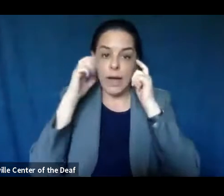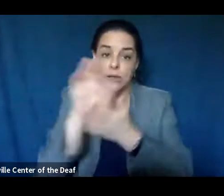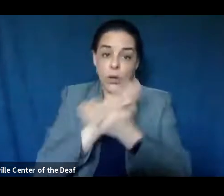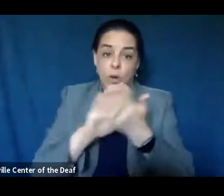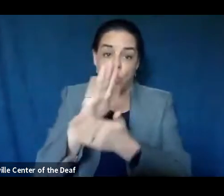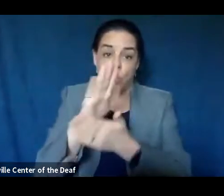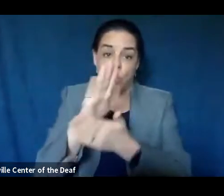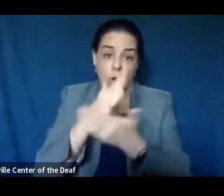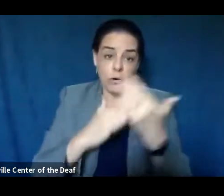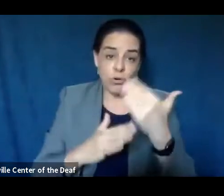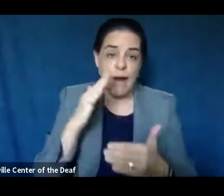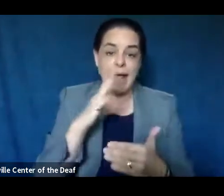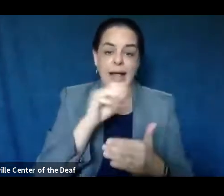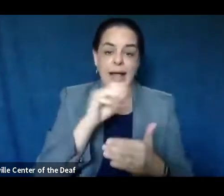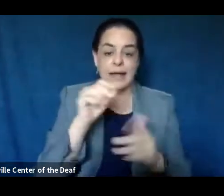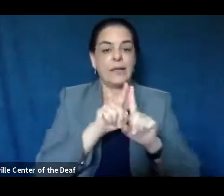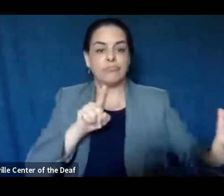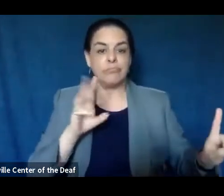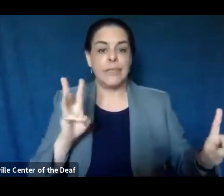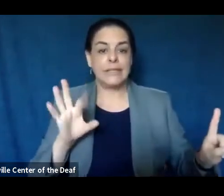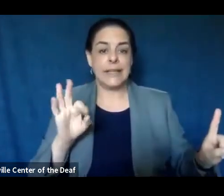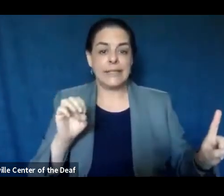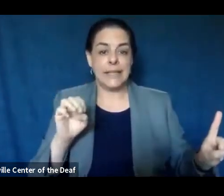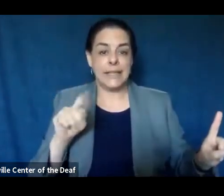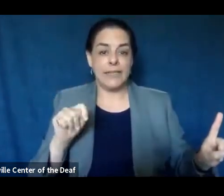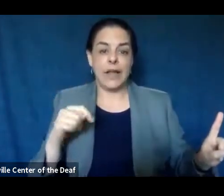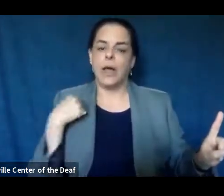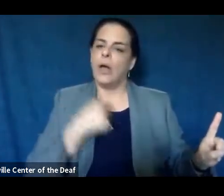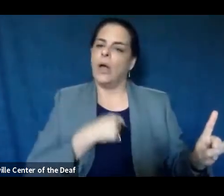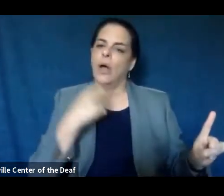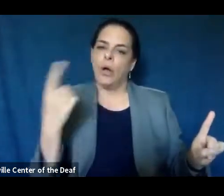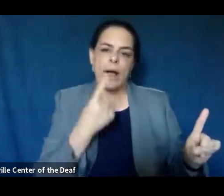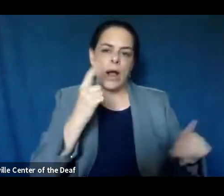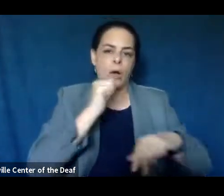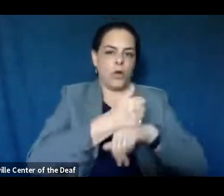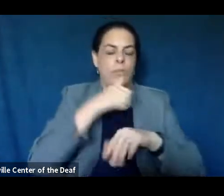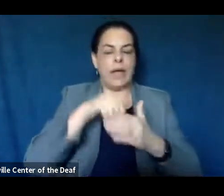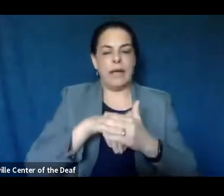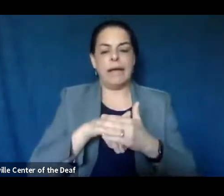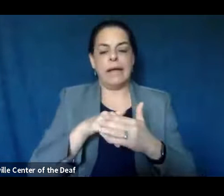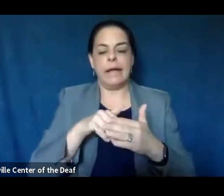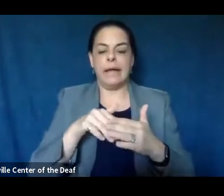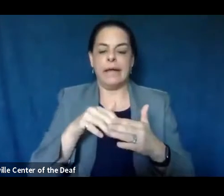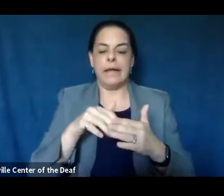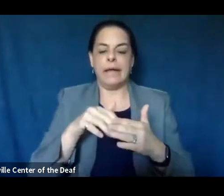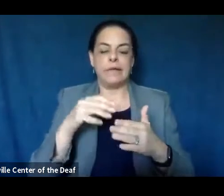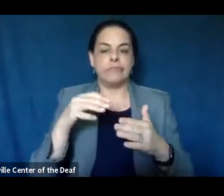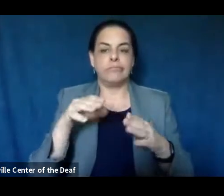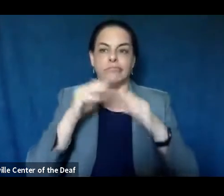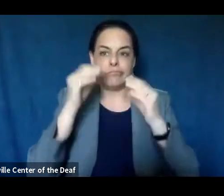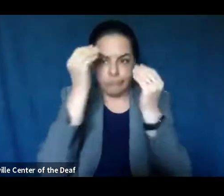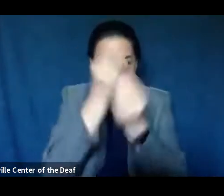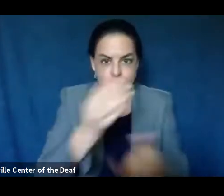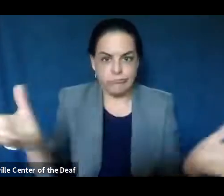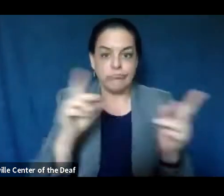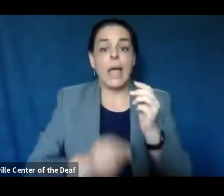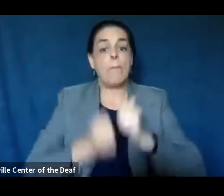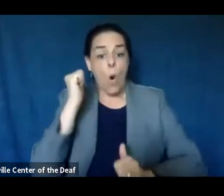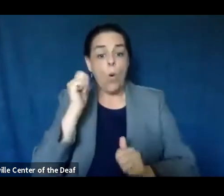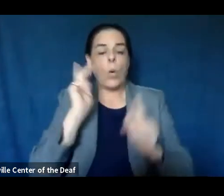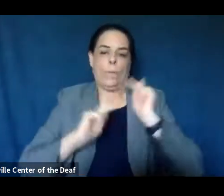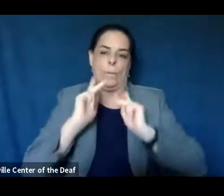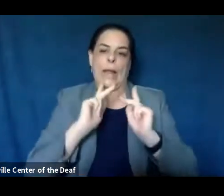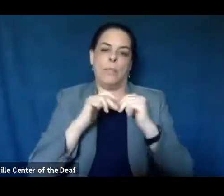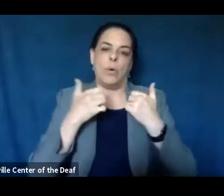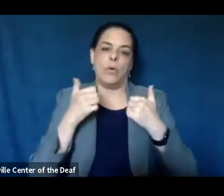and stay six feet away. We always put these measures in our public's hands. And for the most part, people continue to do what they're supposed to